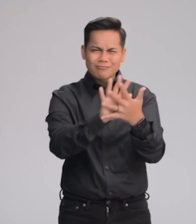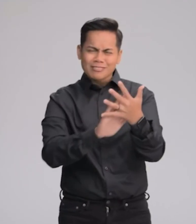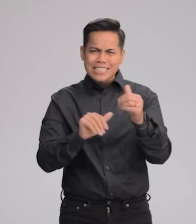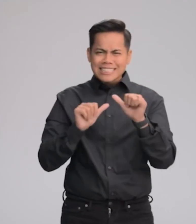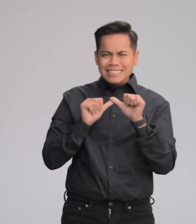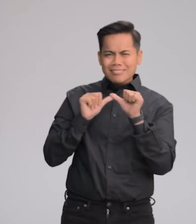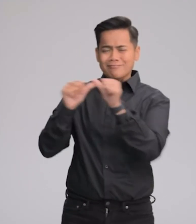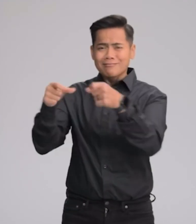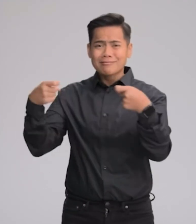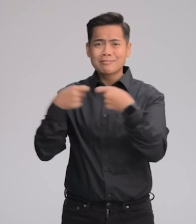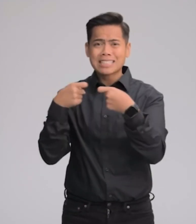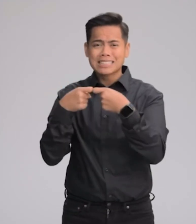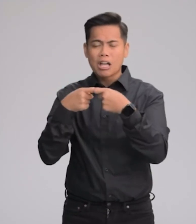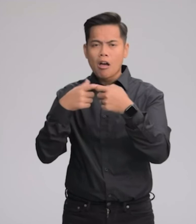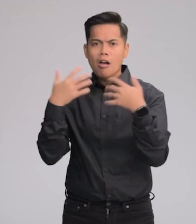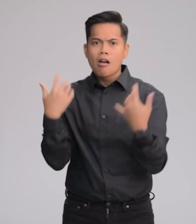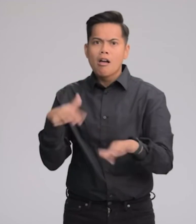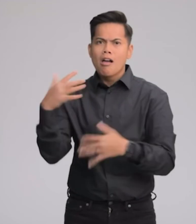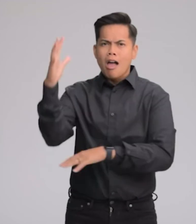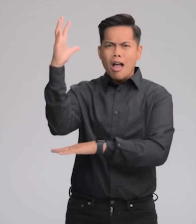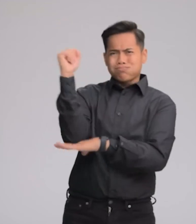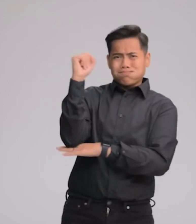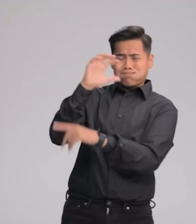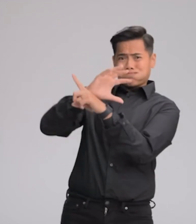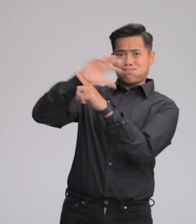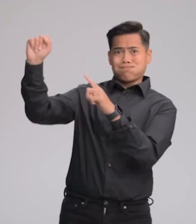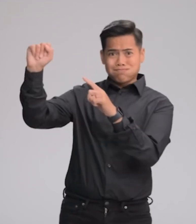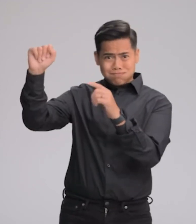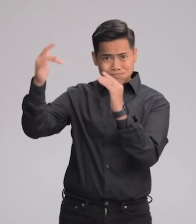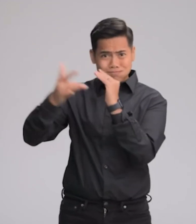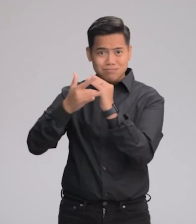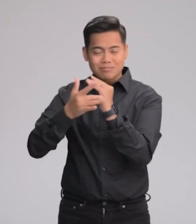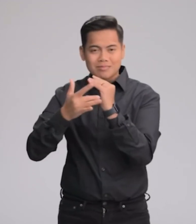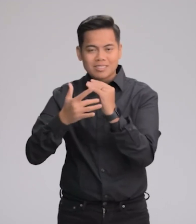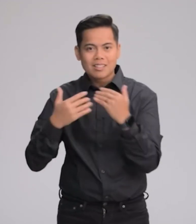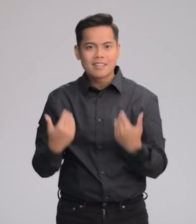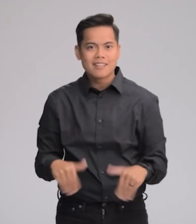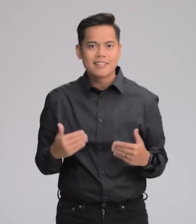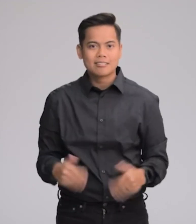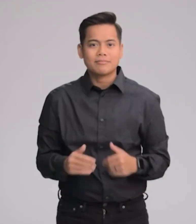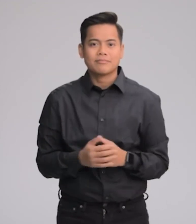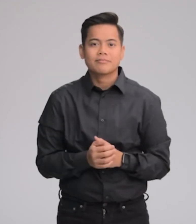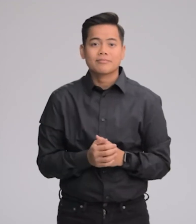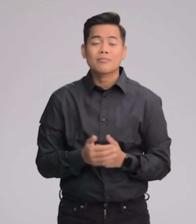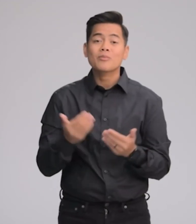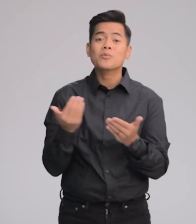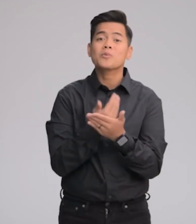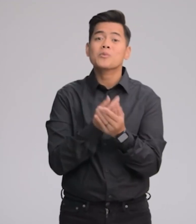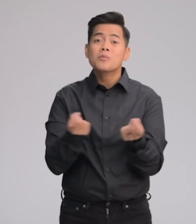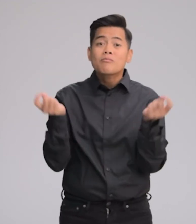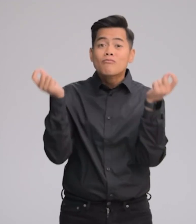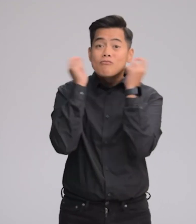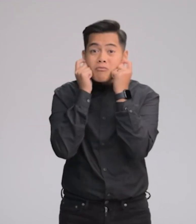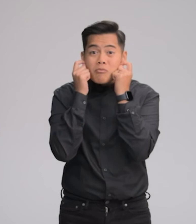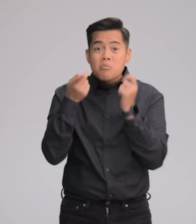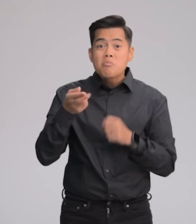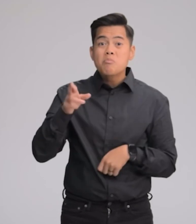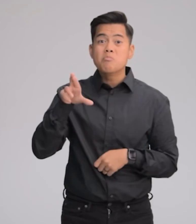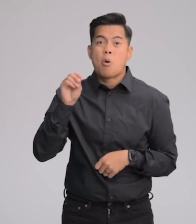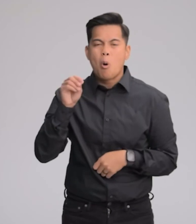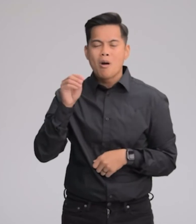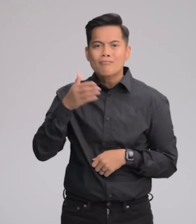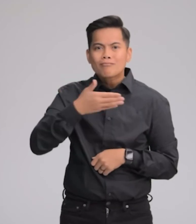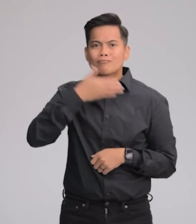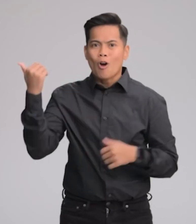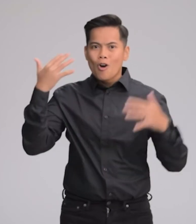long battery life, and breakthrough technologies, is the most capable watch ever. The new AirPods Pro deliver